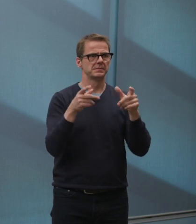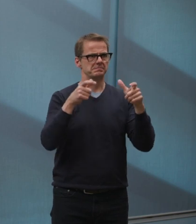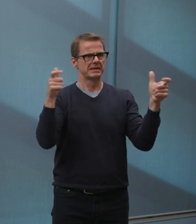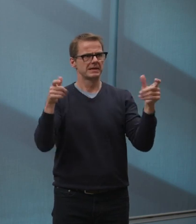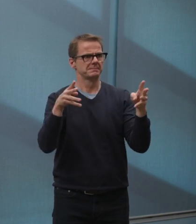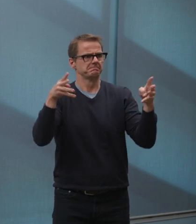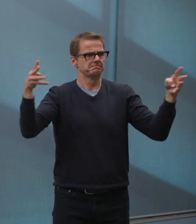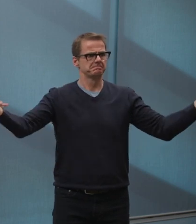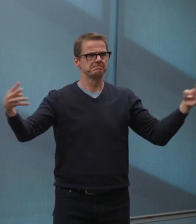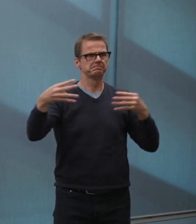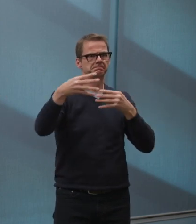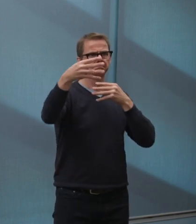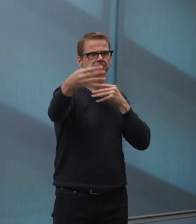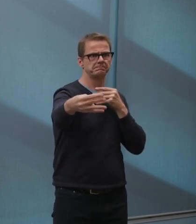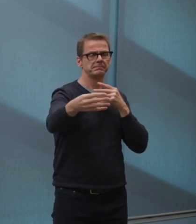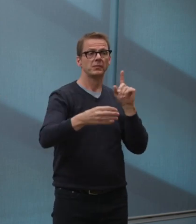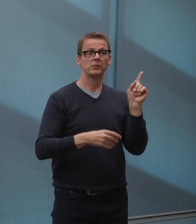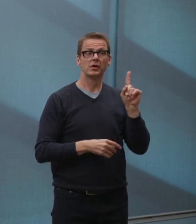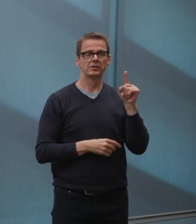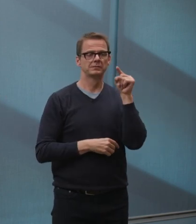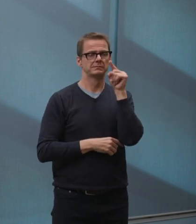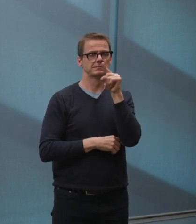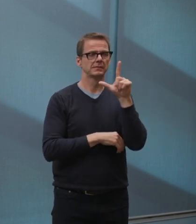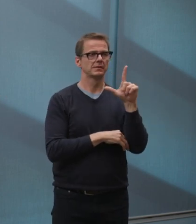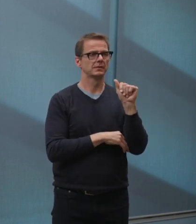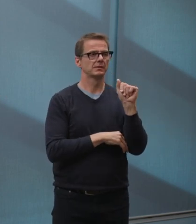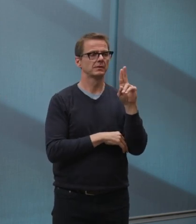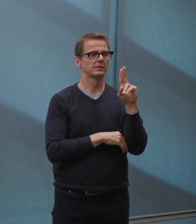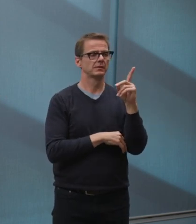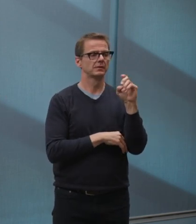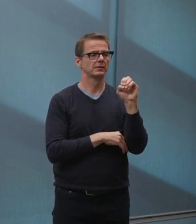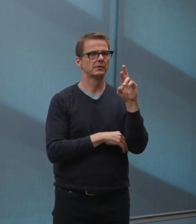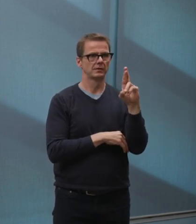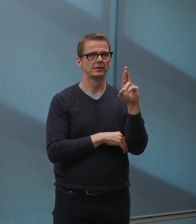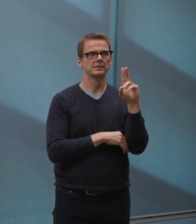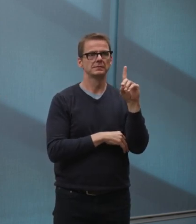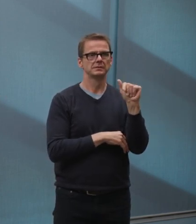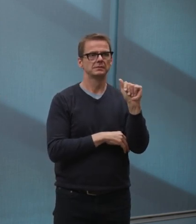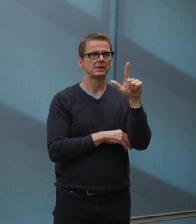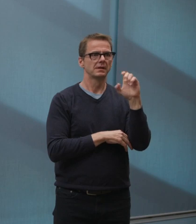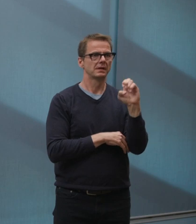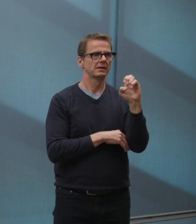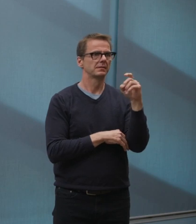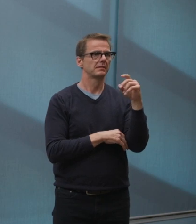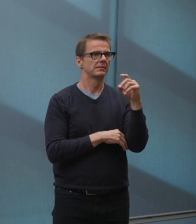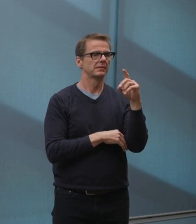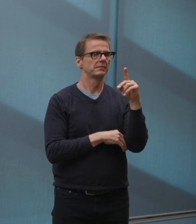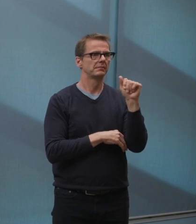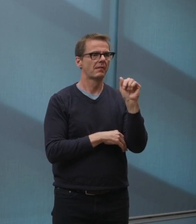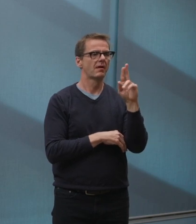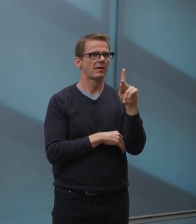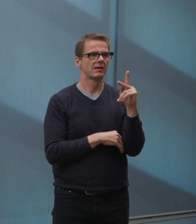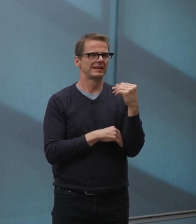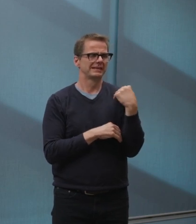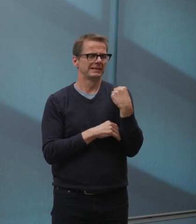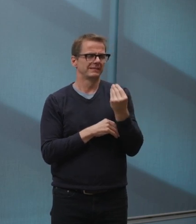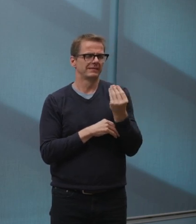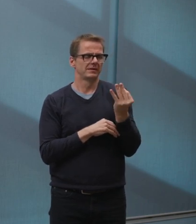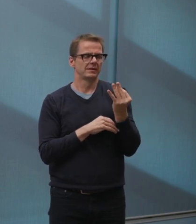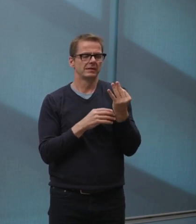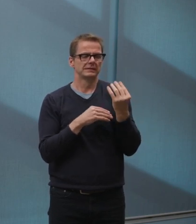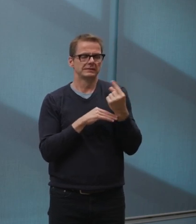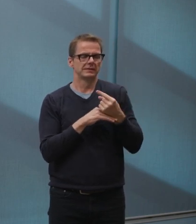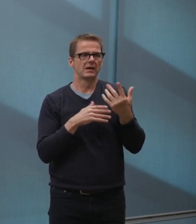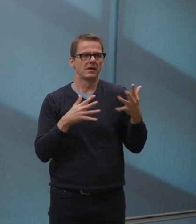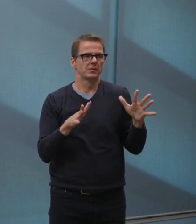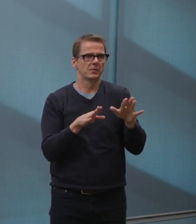so while identifying additional ways to prevent virus transmission. That's why, for the time being, we are not refilling dog bag